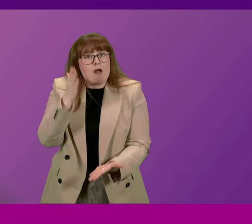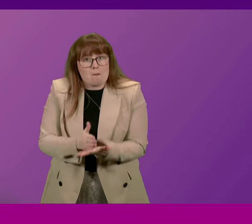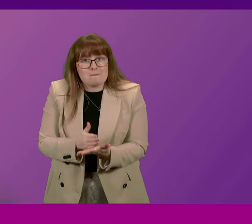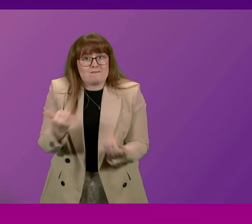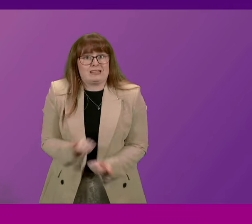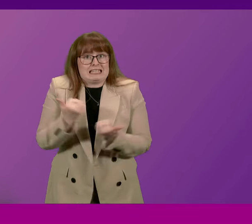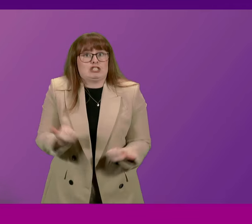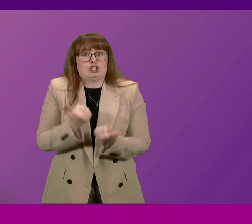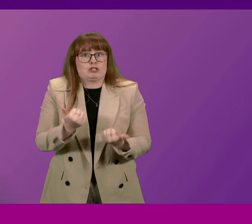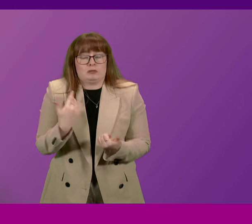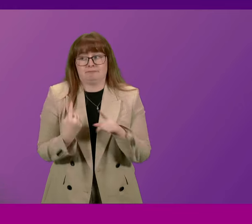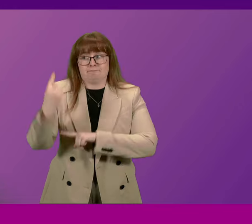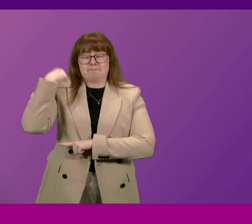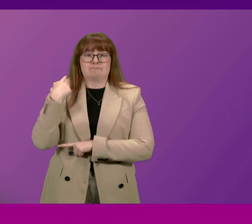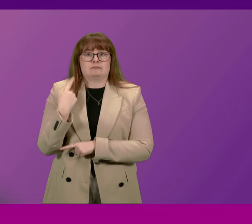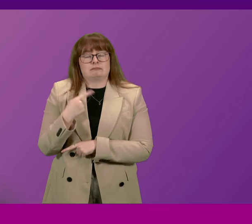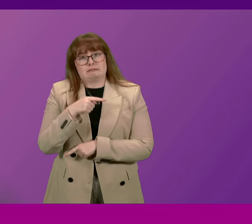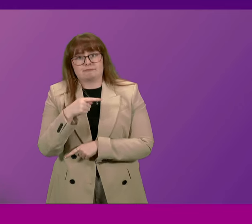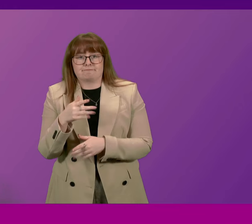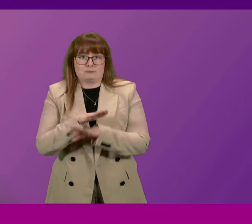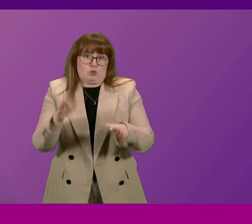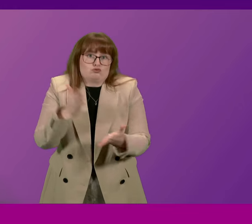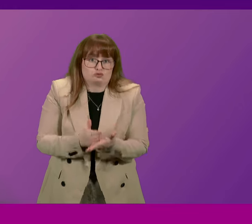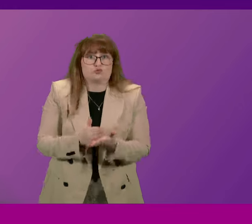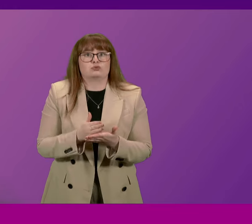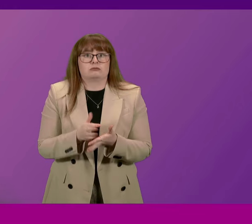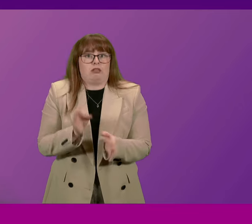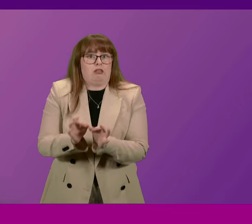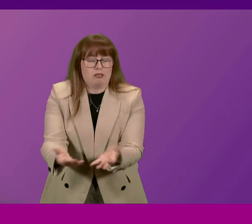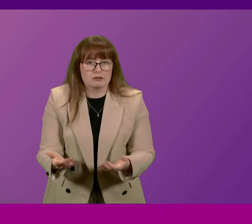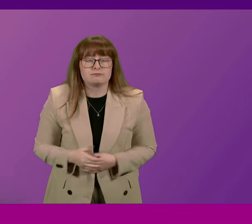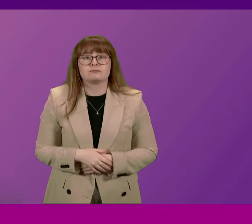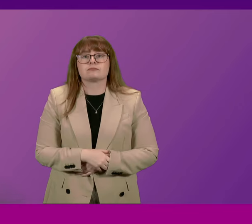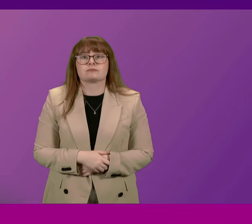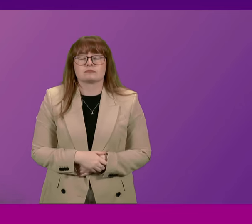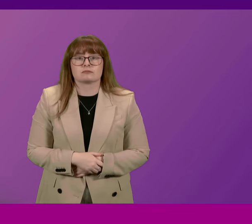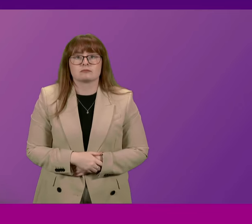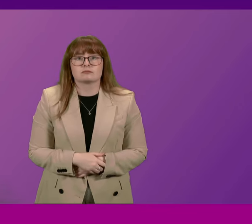whereas the Government's word in the past has not? First Minister.